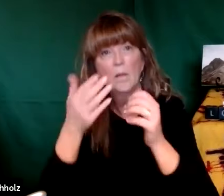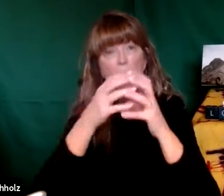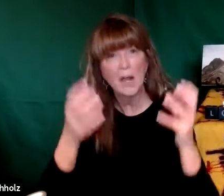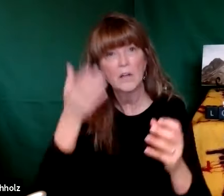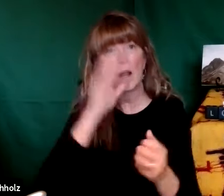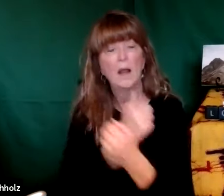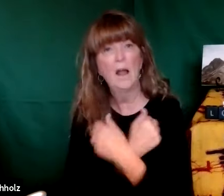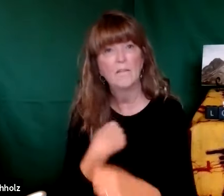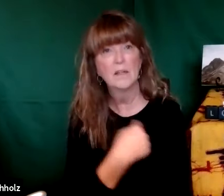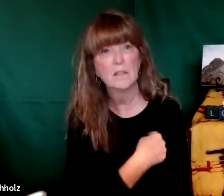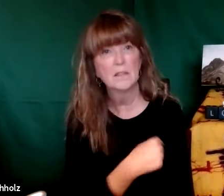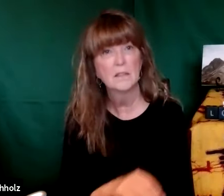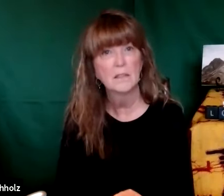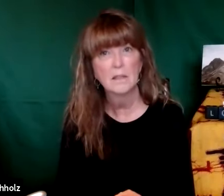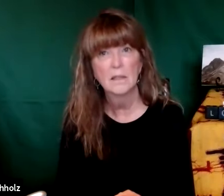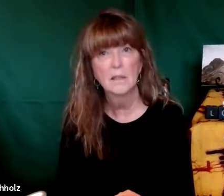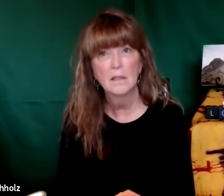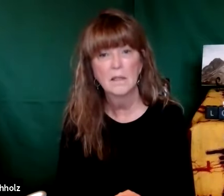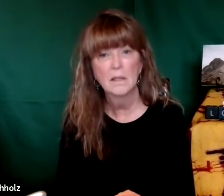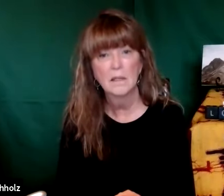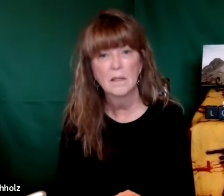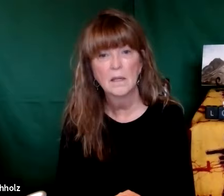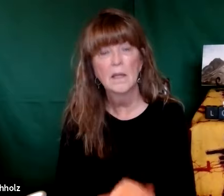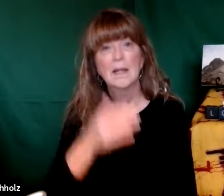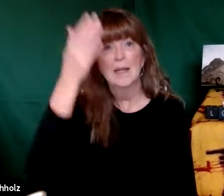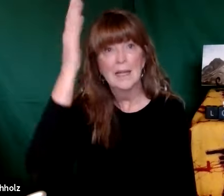that's astounding that's how much god loved us loves us